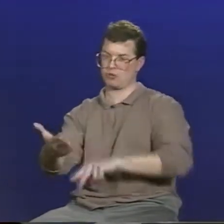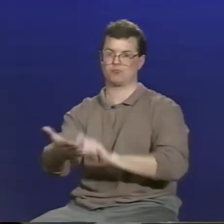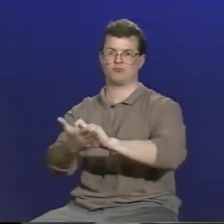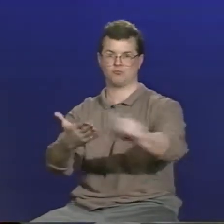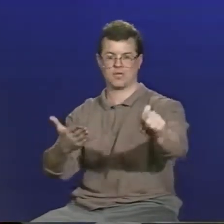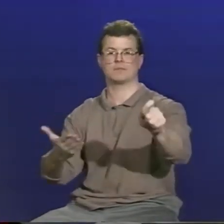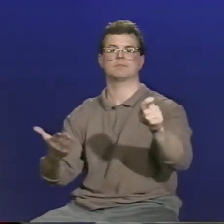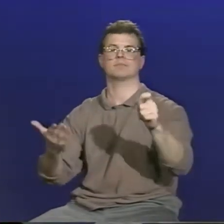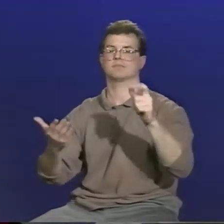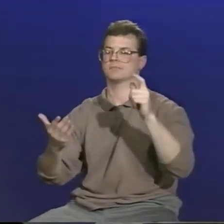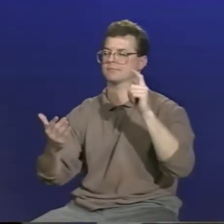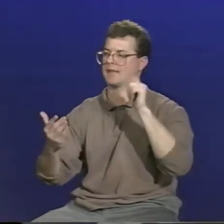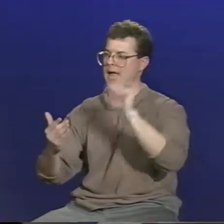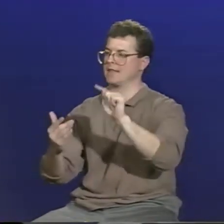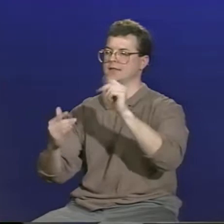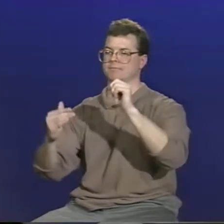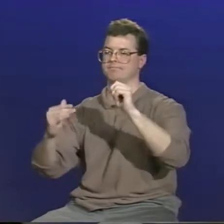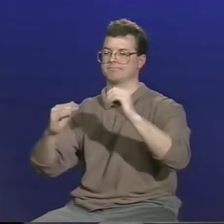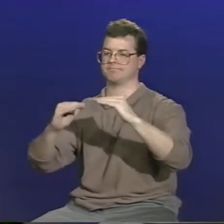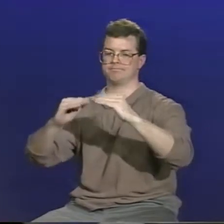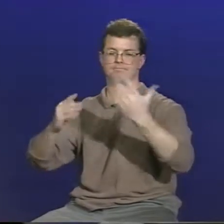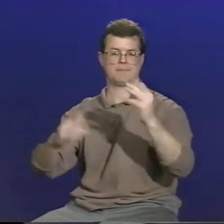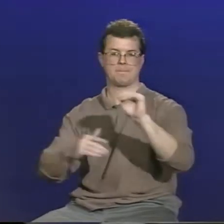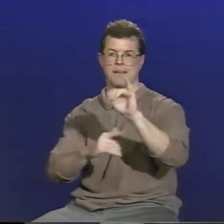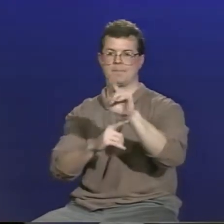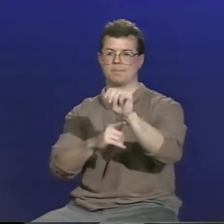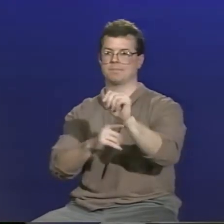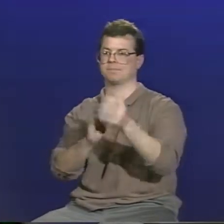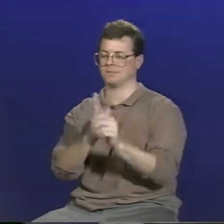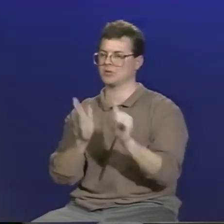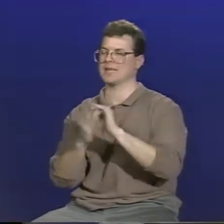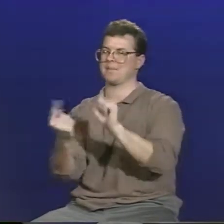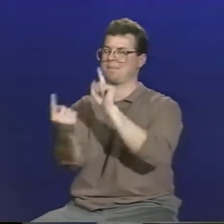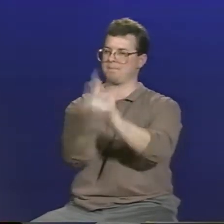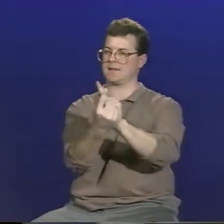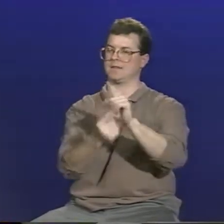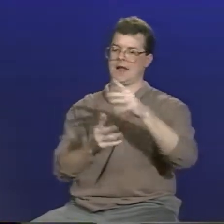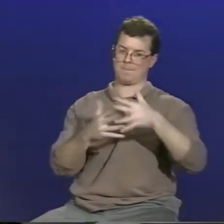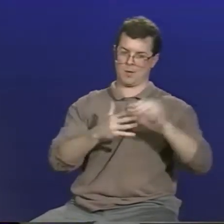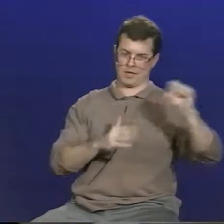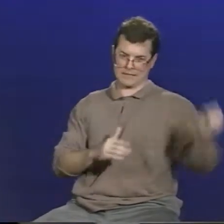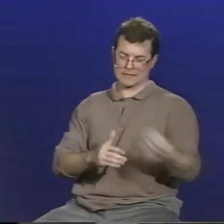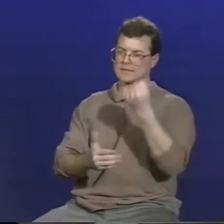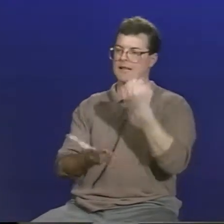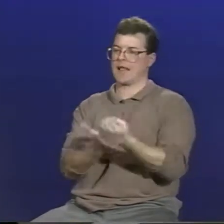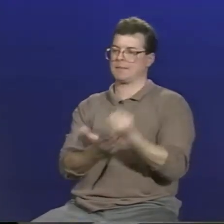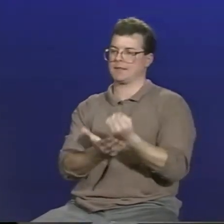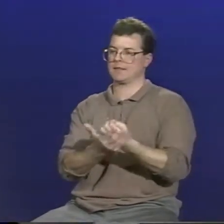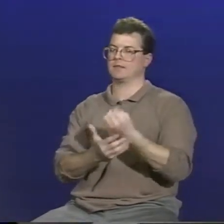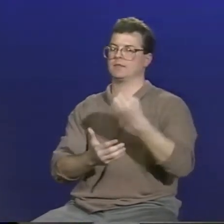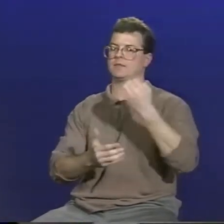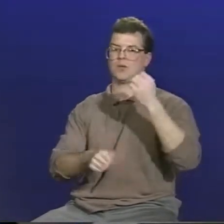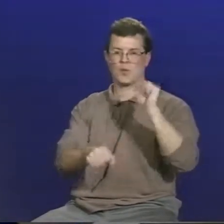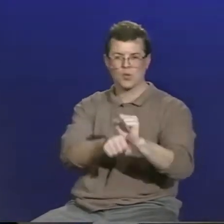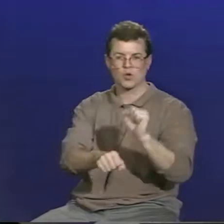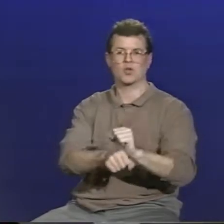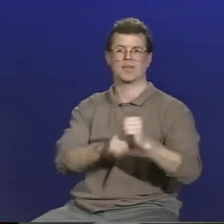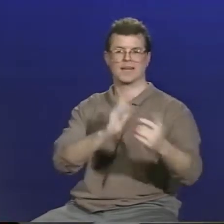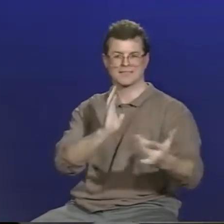must come up with programs to improve the literacy skills of the deaf community to a certain minimum so that deaf people can